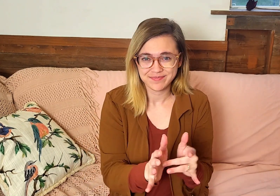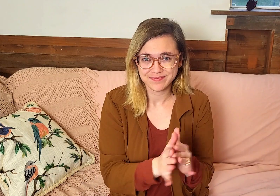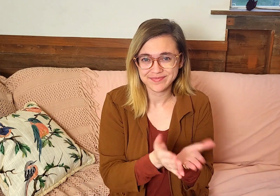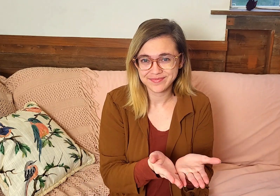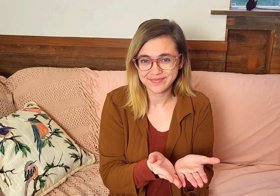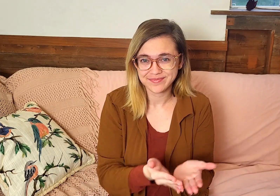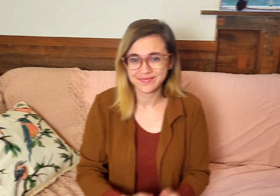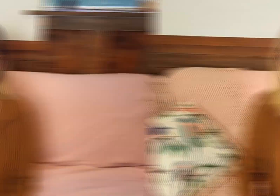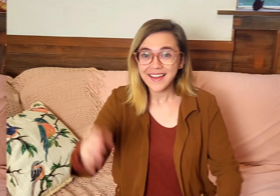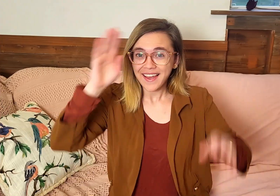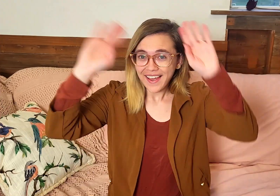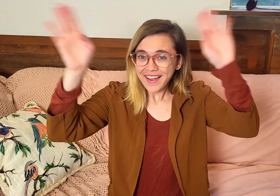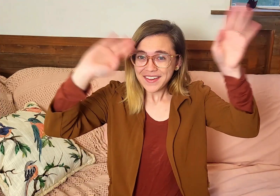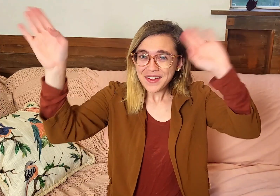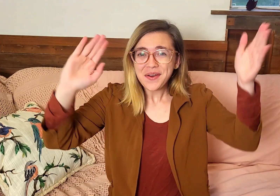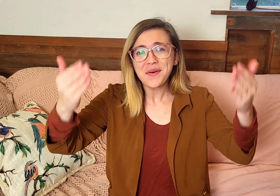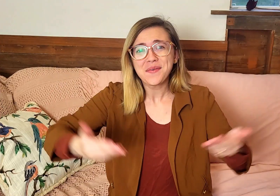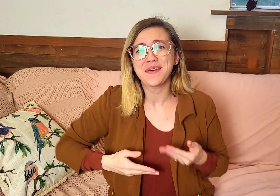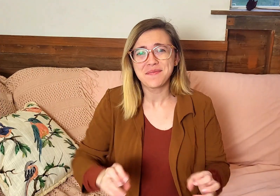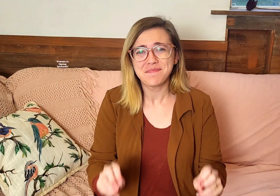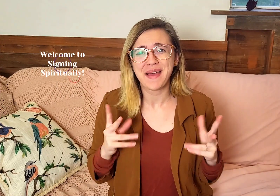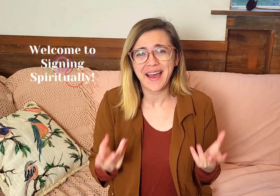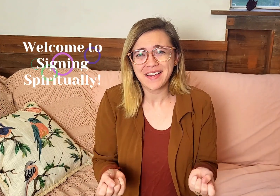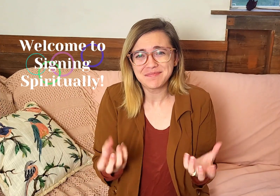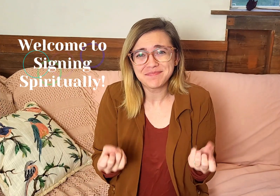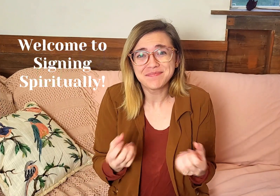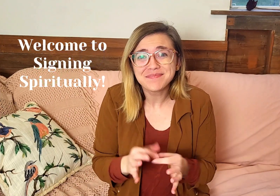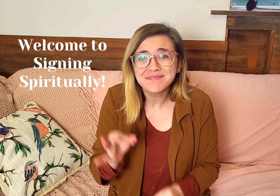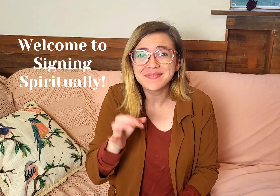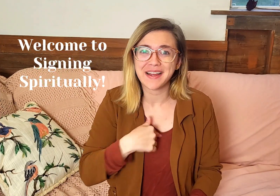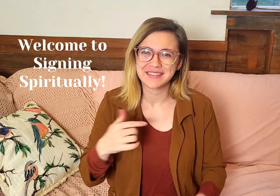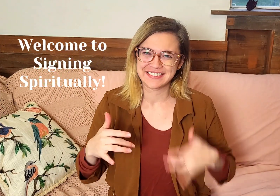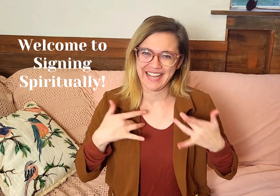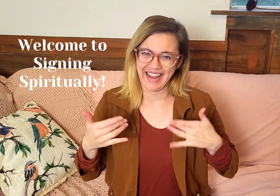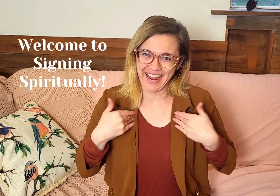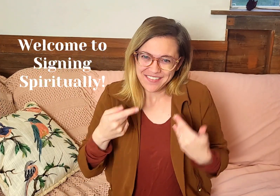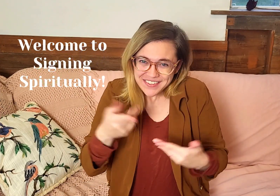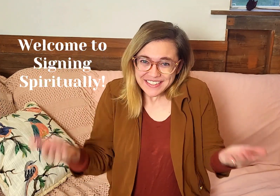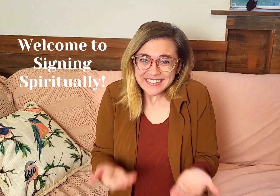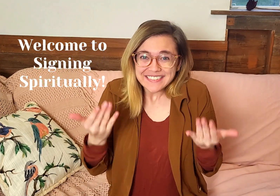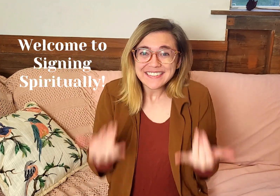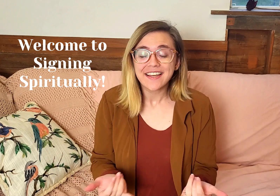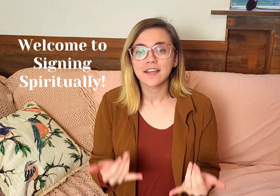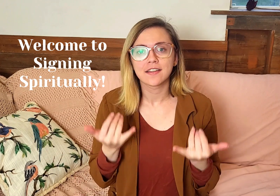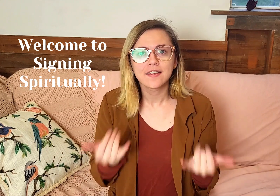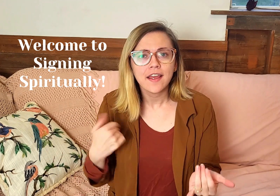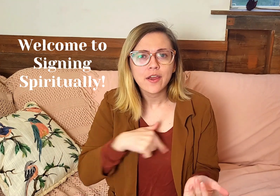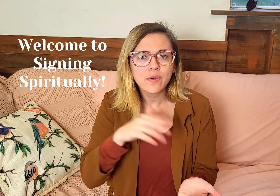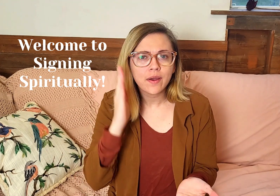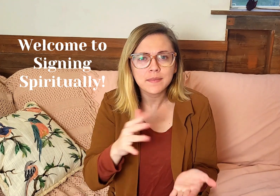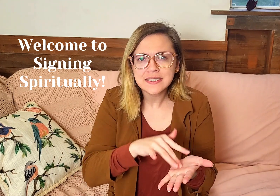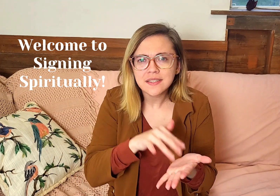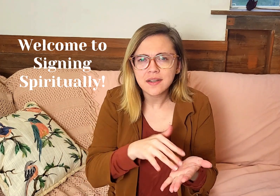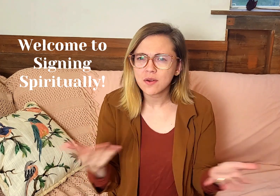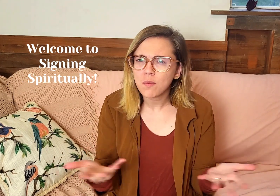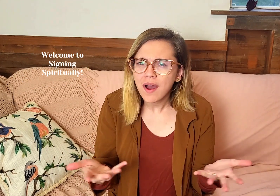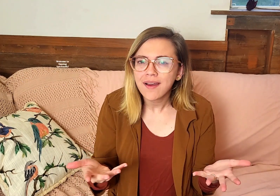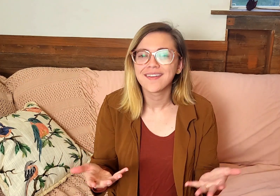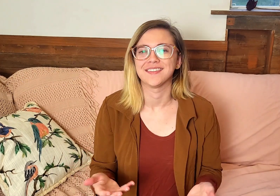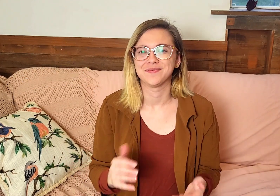studying the Bible. Hello! Welcome back to Signing Spiritually. I'm super excited to have you here today. Today, we are